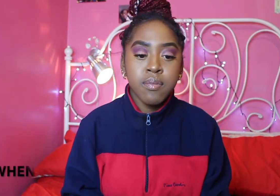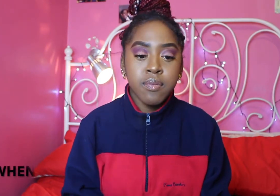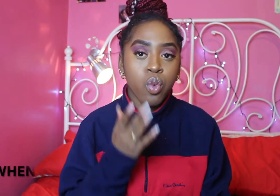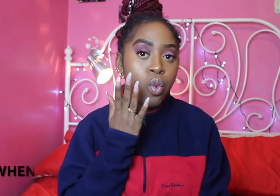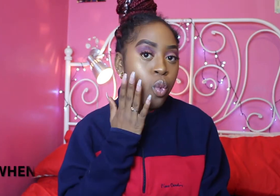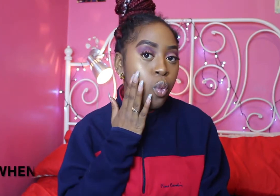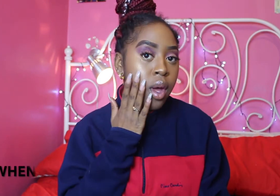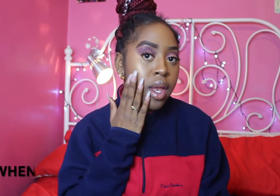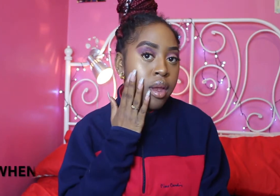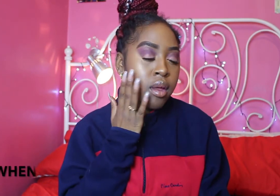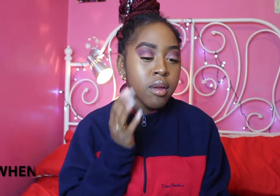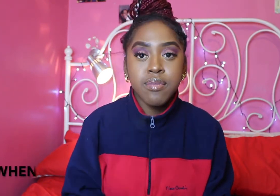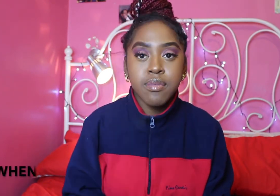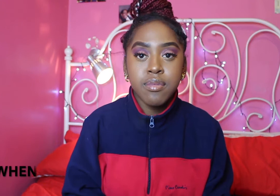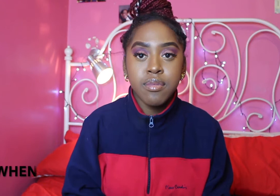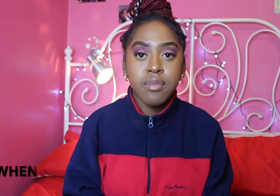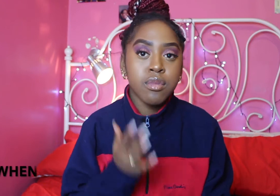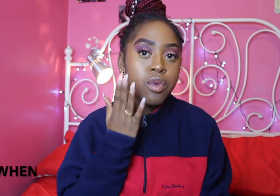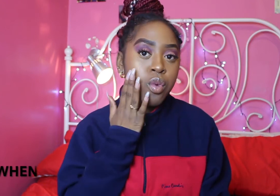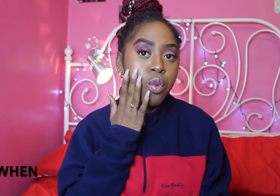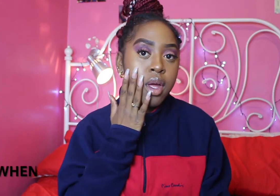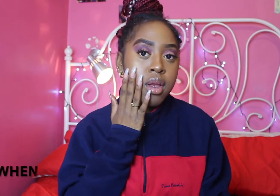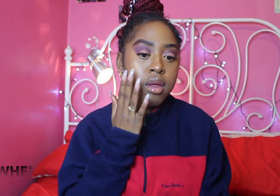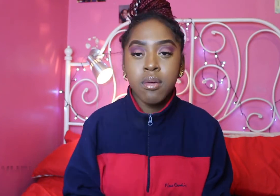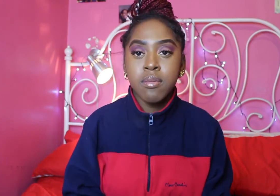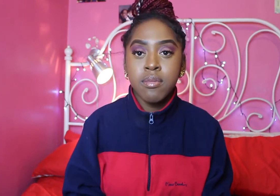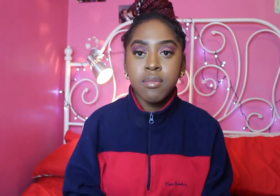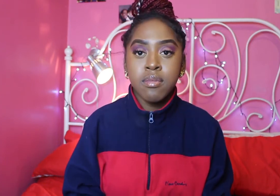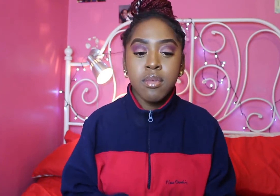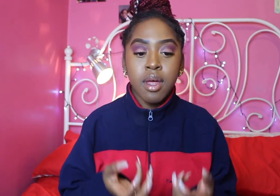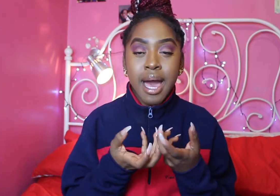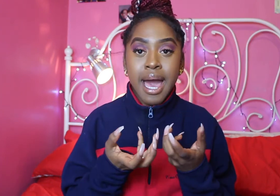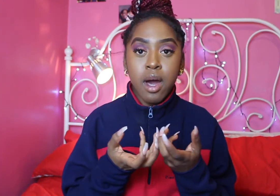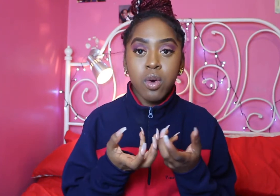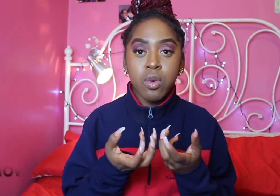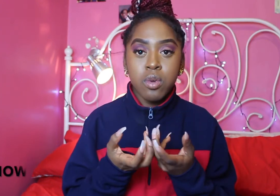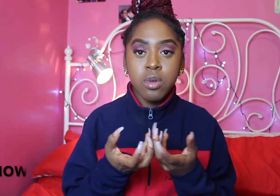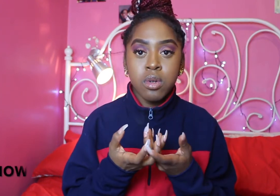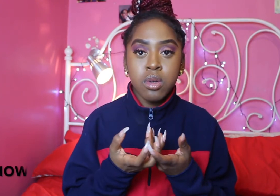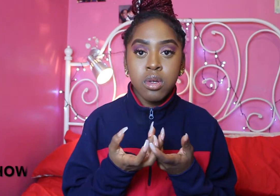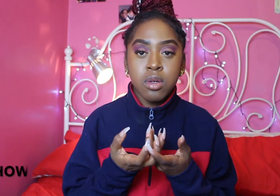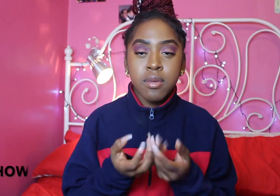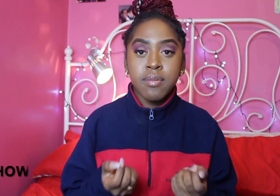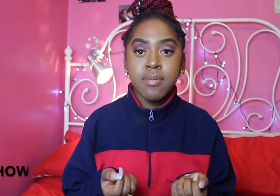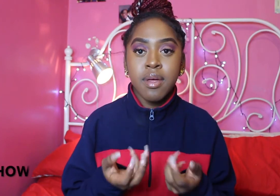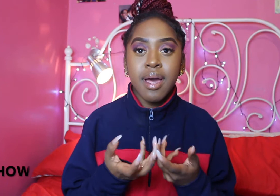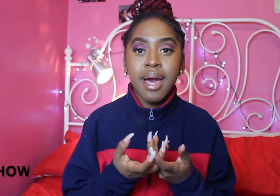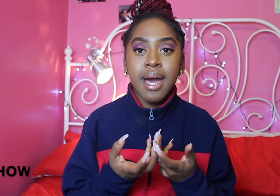When? When? When? When? How?